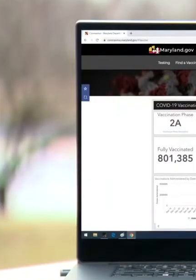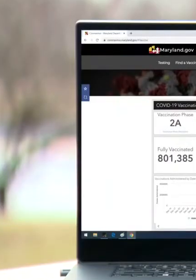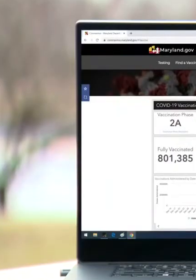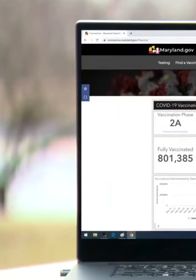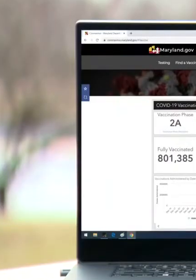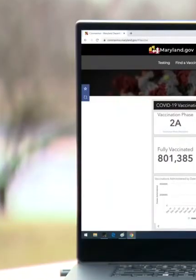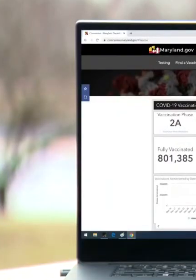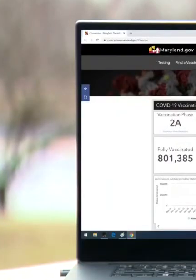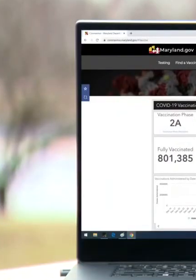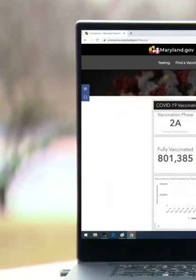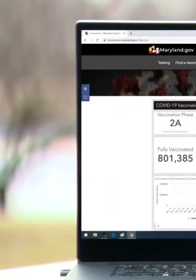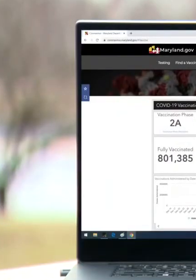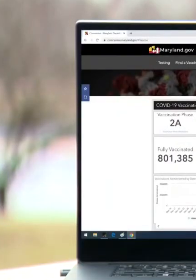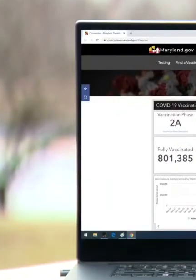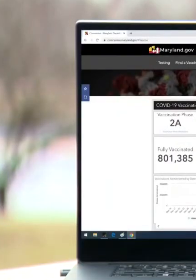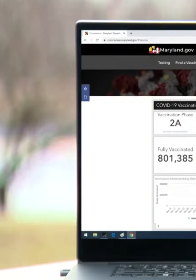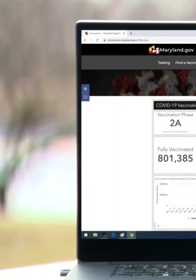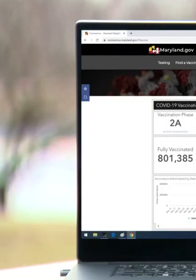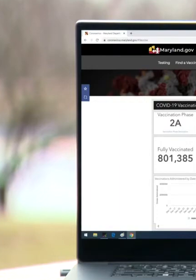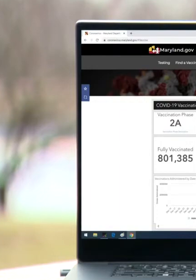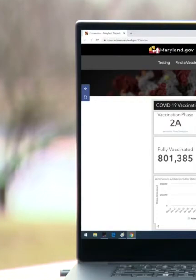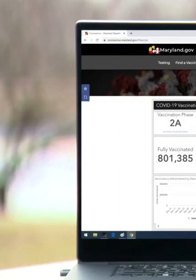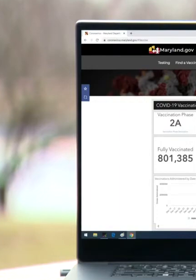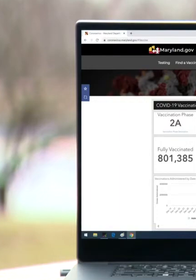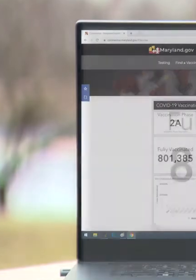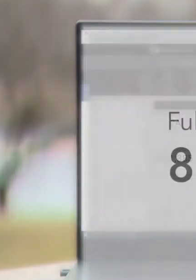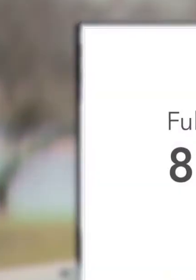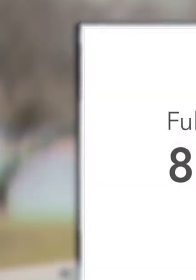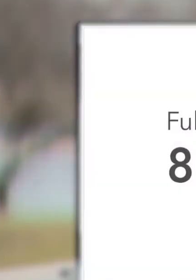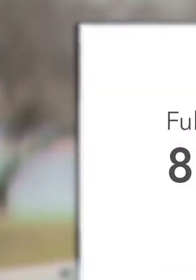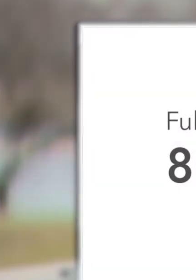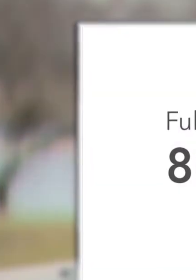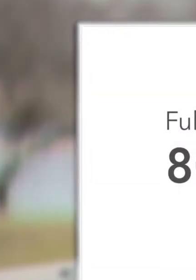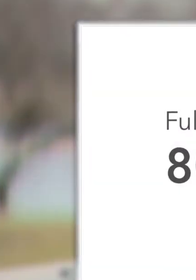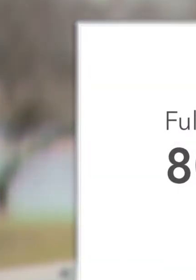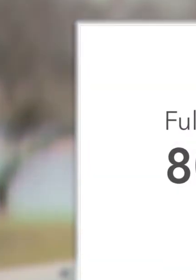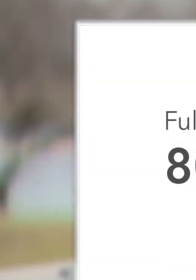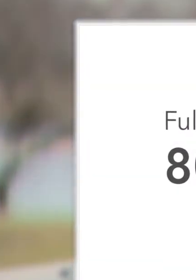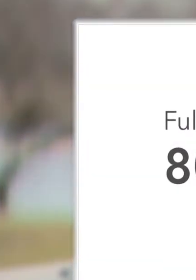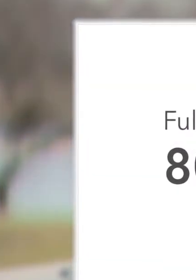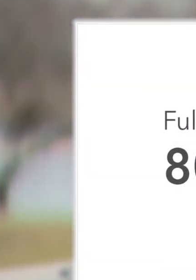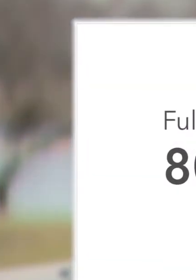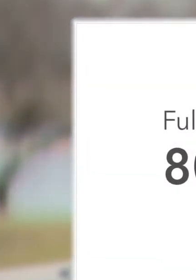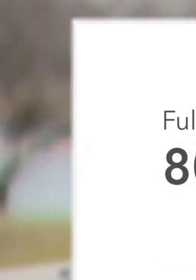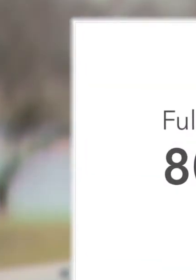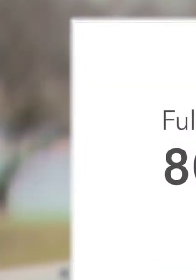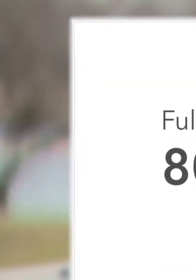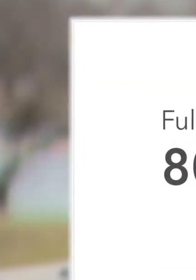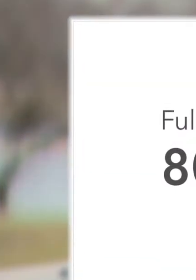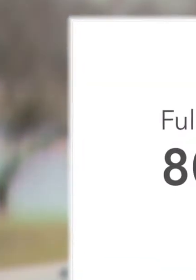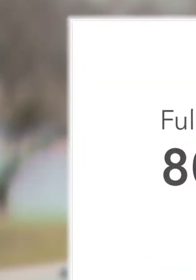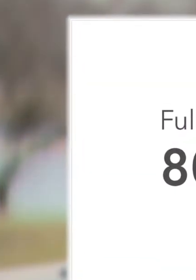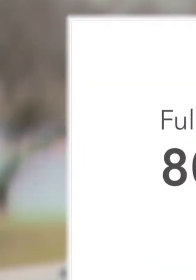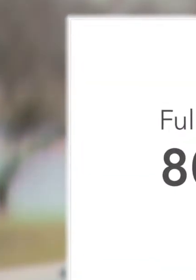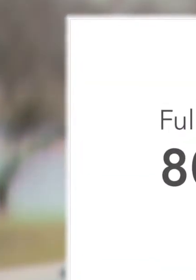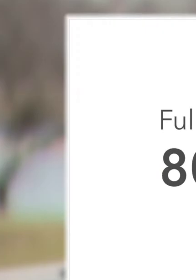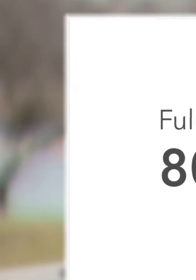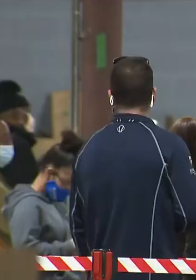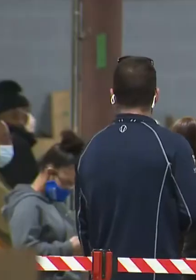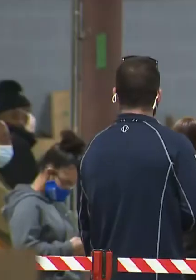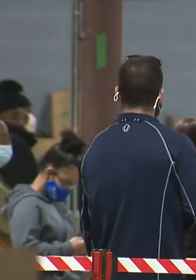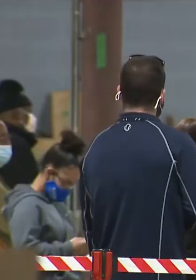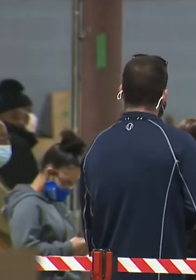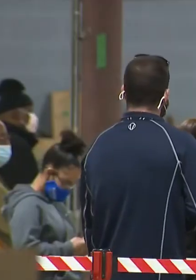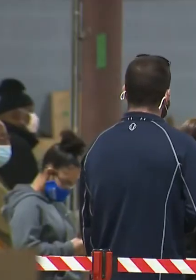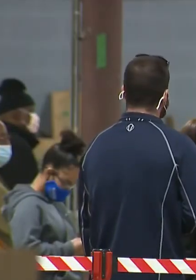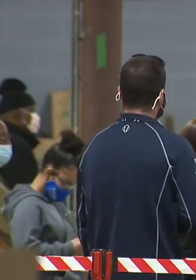of Marylanders who have been fully vaccinated has steadily ticked up to more than 800,000 people. That's about 13% of the population.